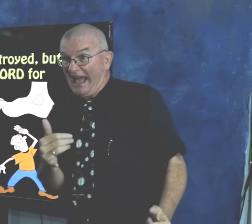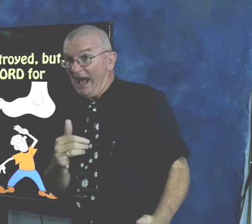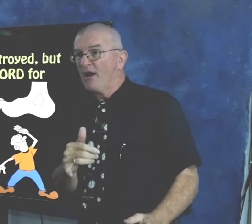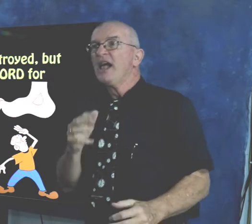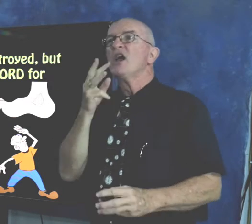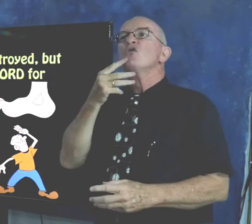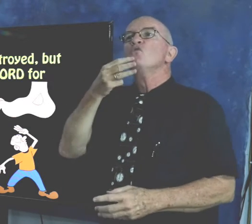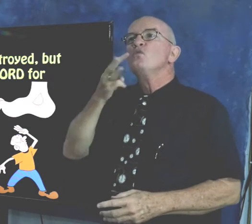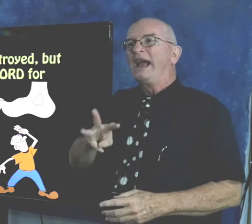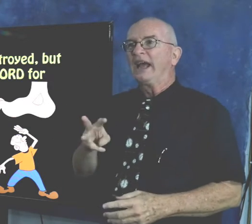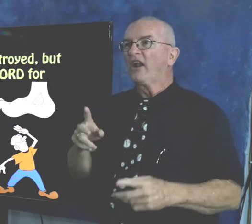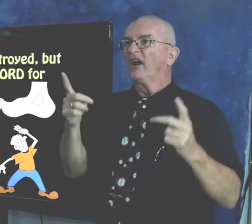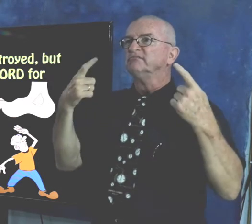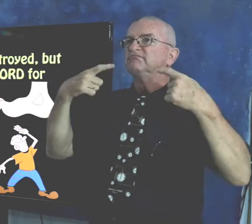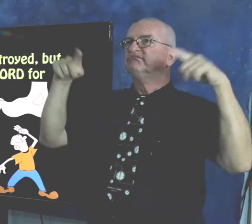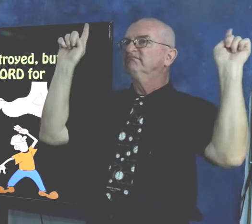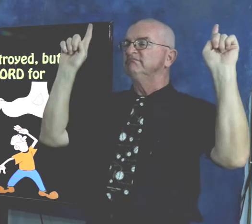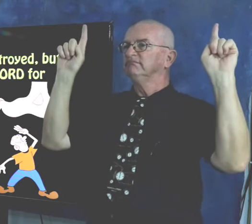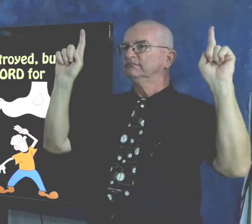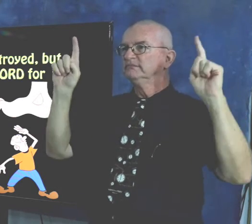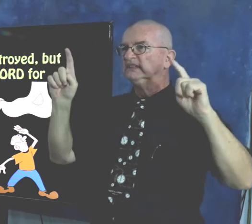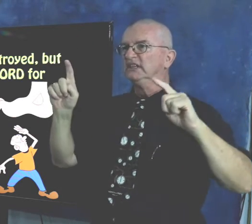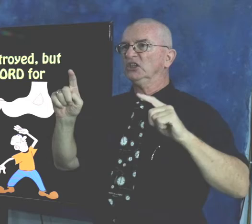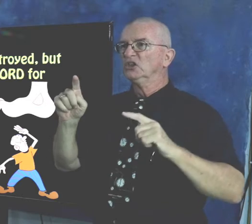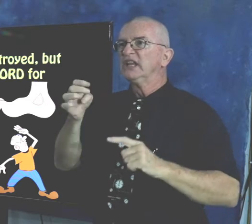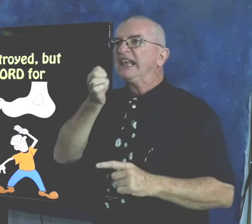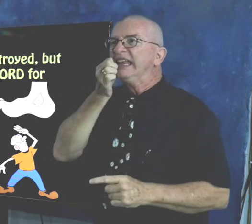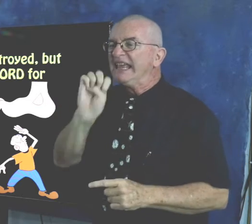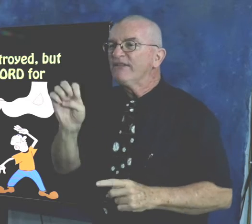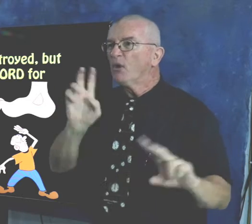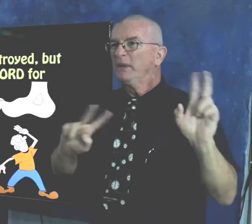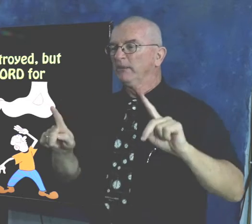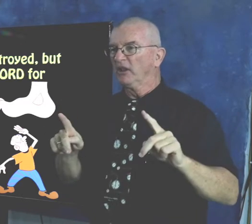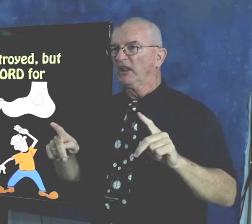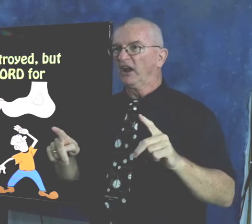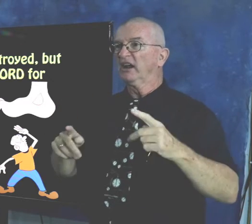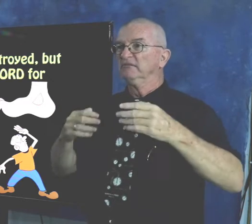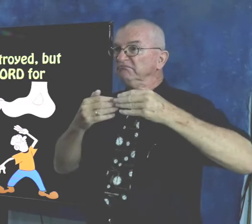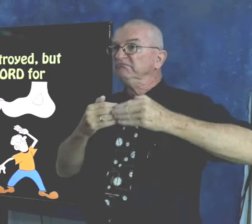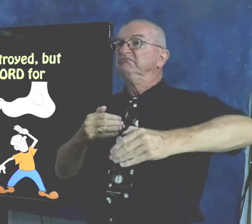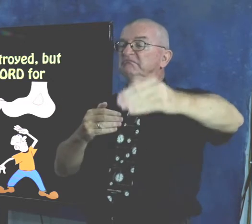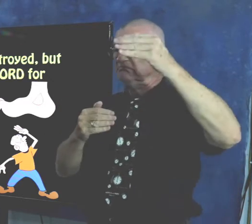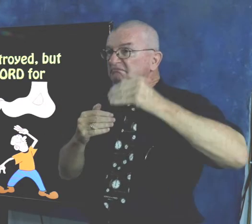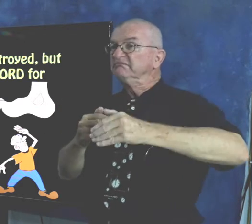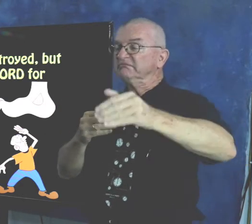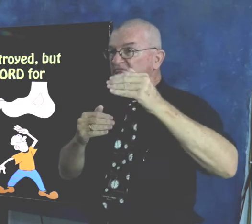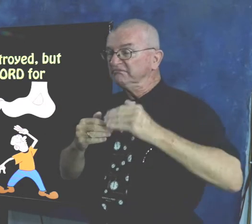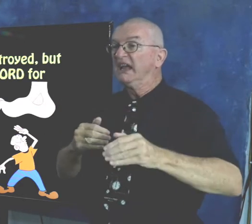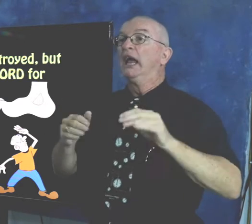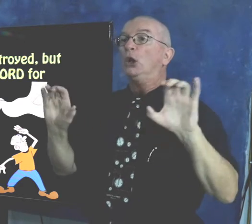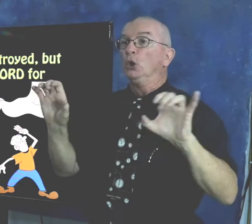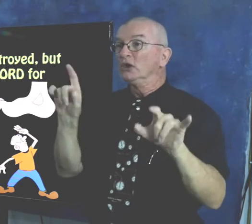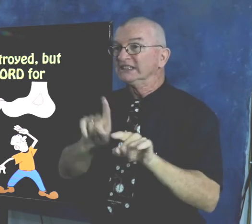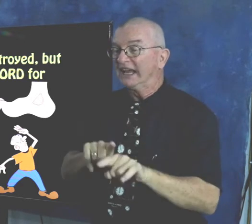It looks now like the wicked people are a success. Evil people. They get on with their lives.